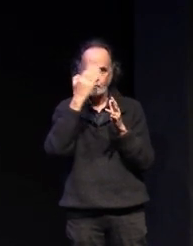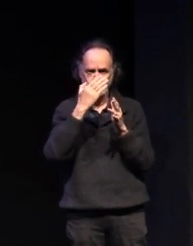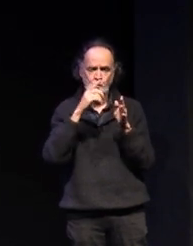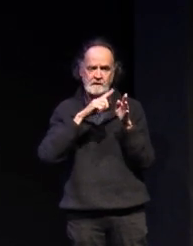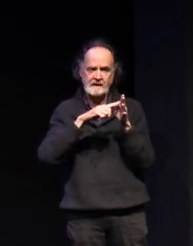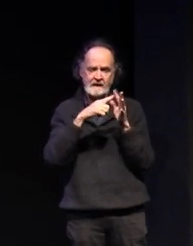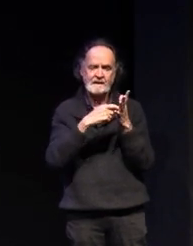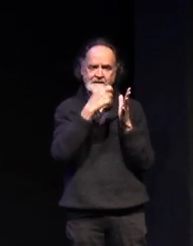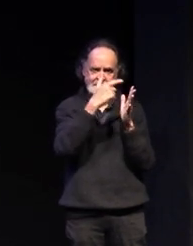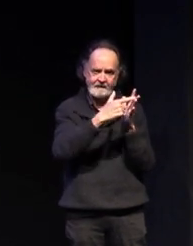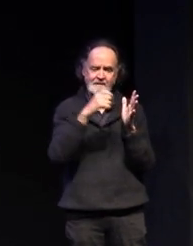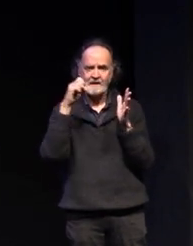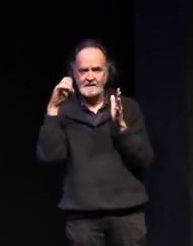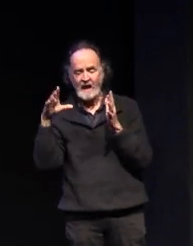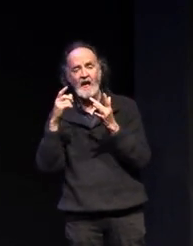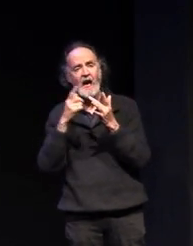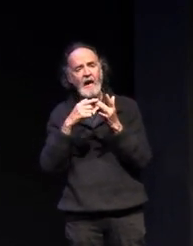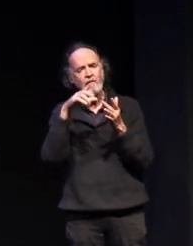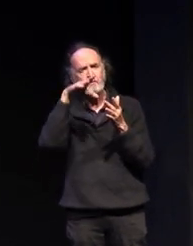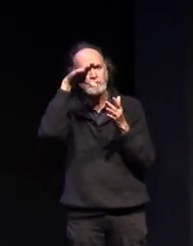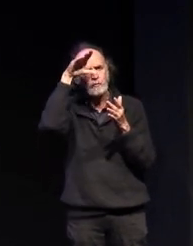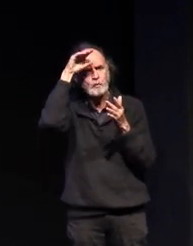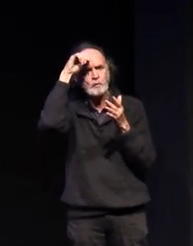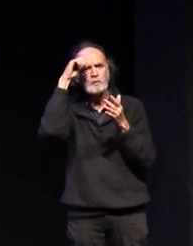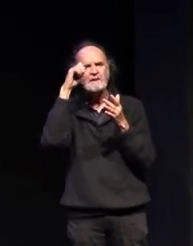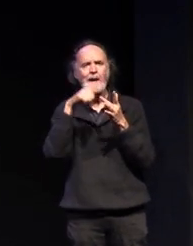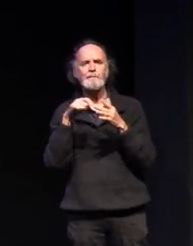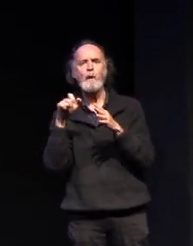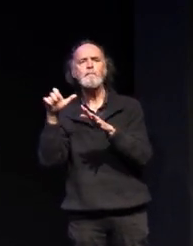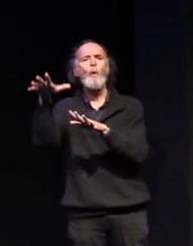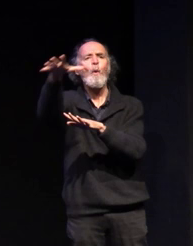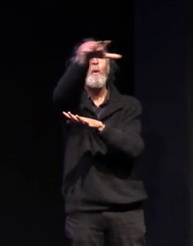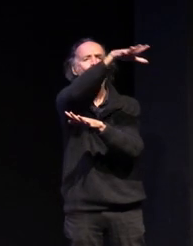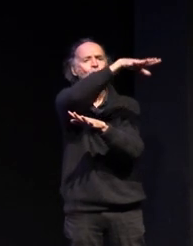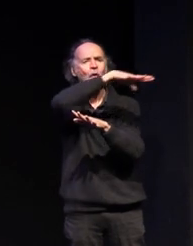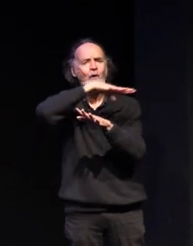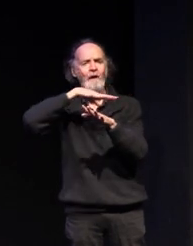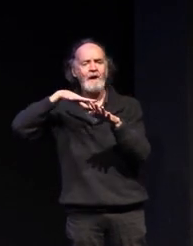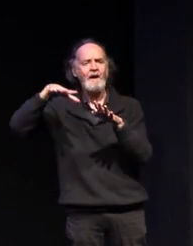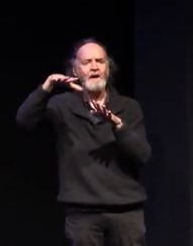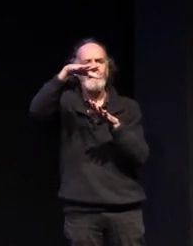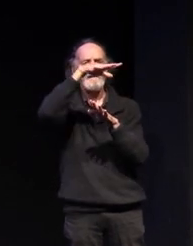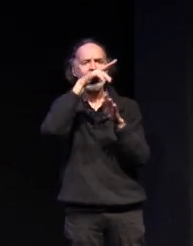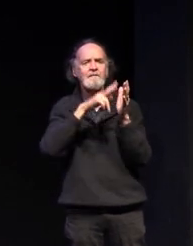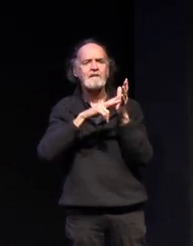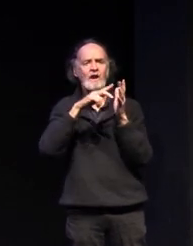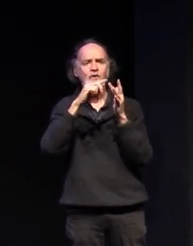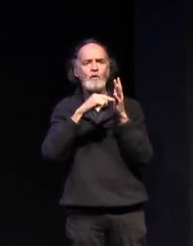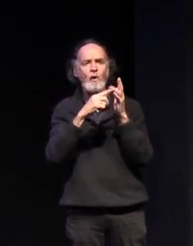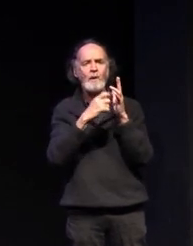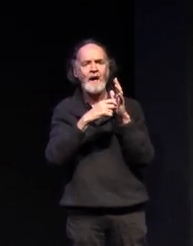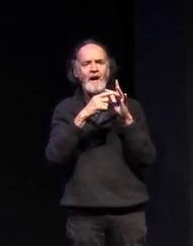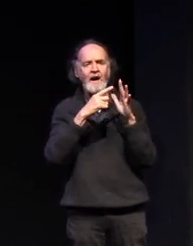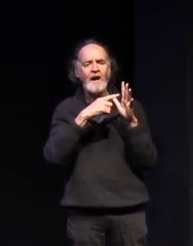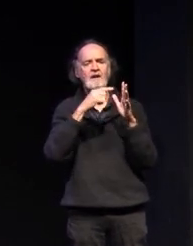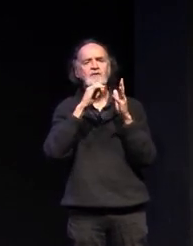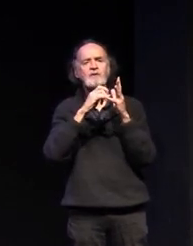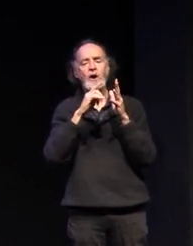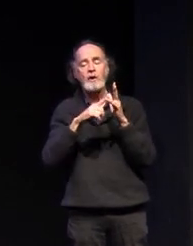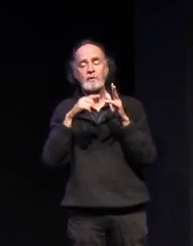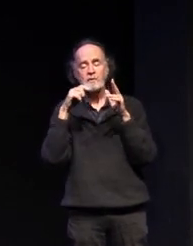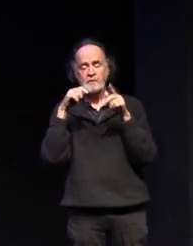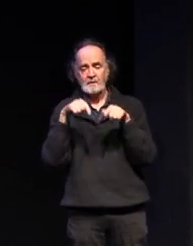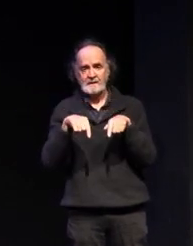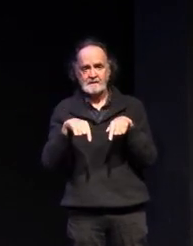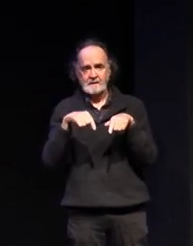numbers of students who enroll from other schools within Bendigo and beyond so while we can come into the year seven to ten colleges